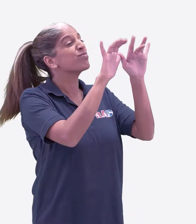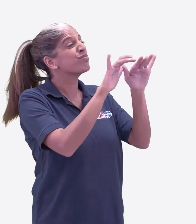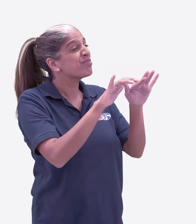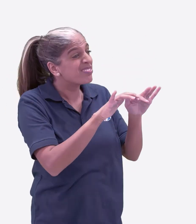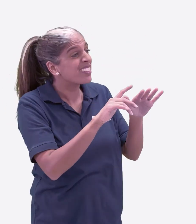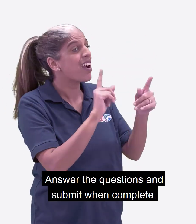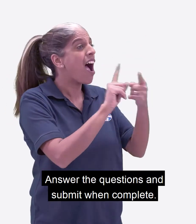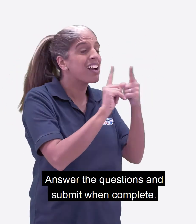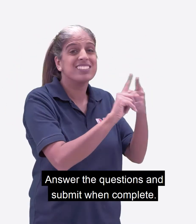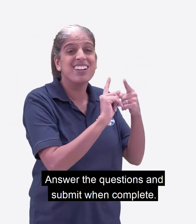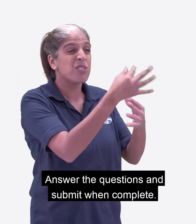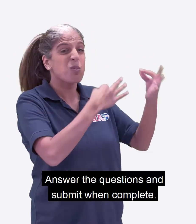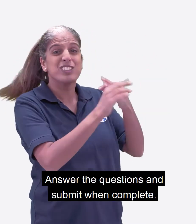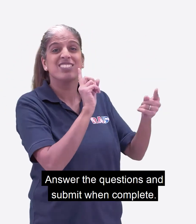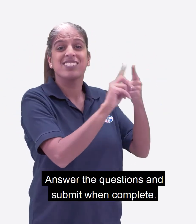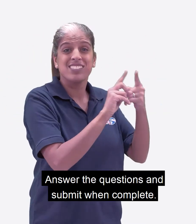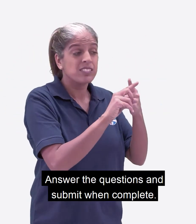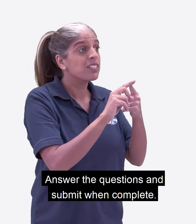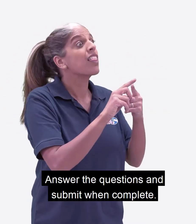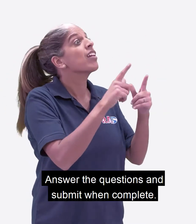Answer the questions and submit when complete